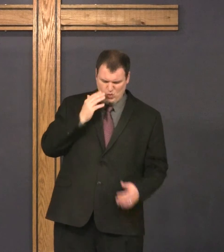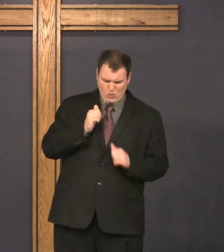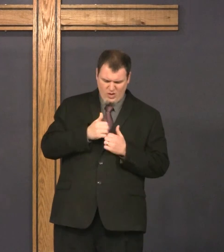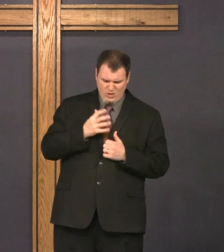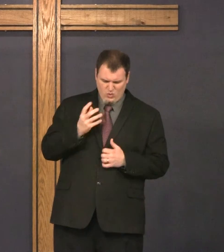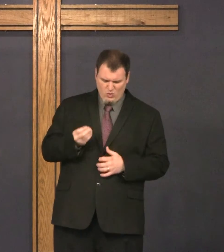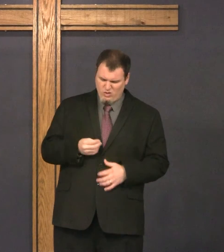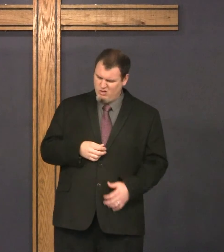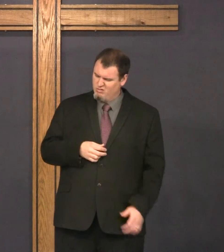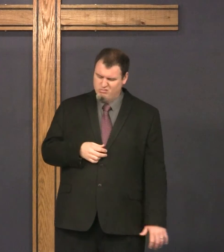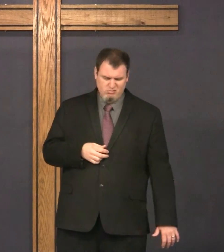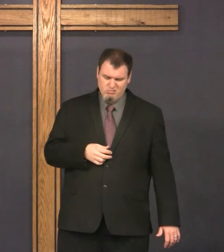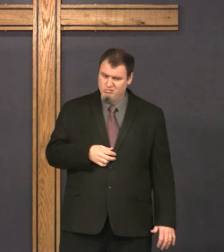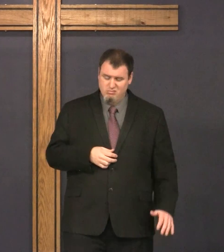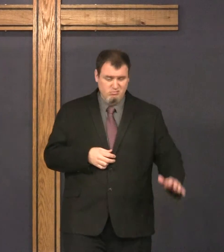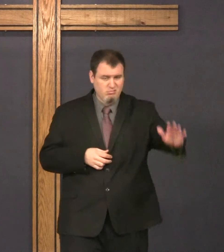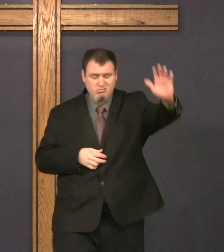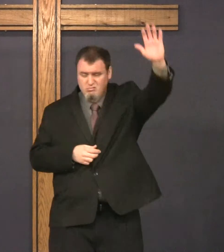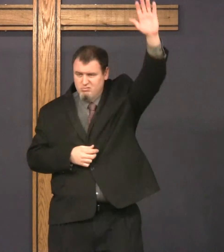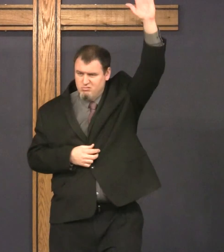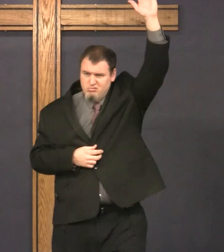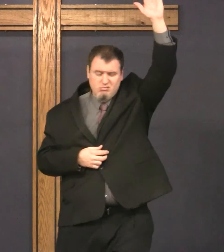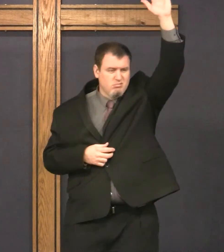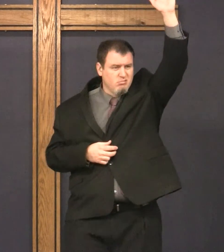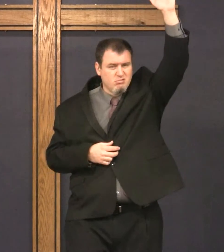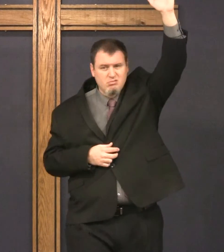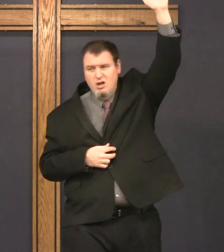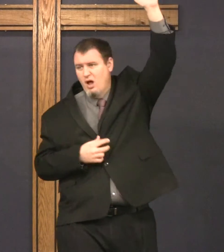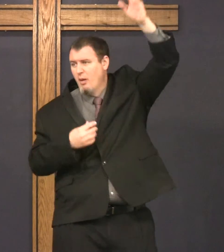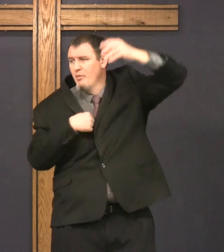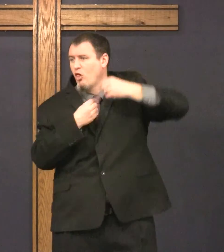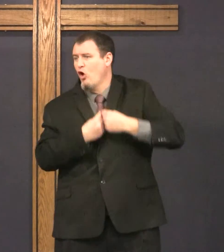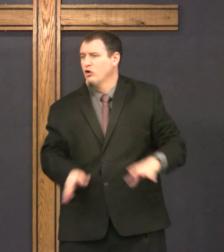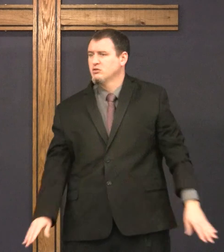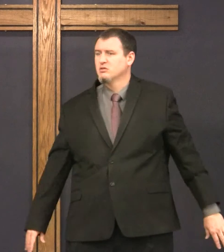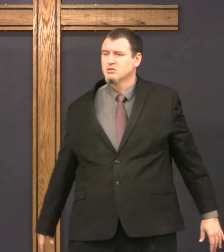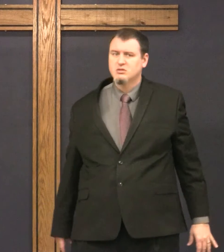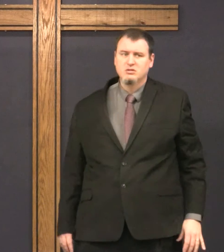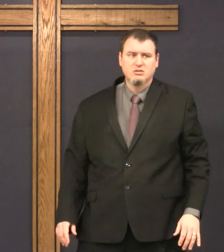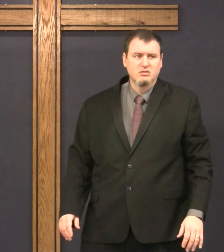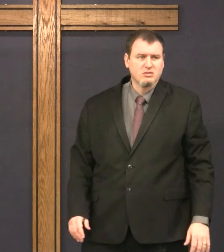You know where I'm going. You know how I'm going. And he raised his hand and said, I'm lost.